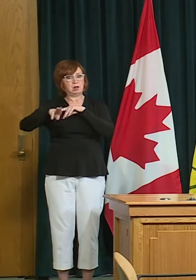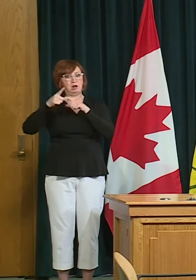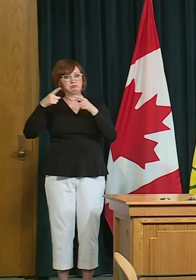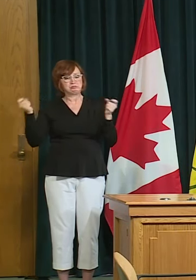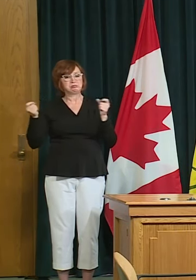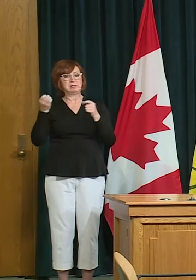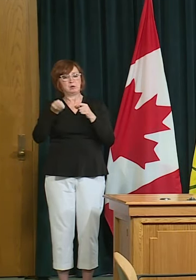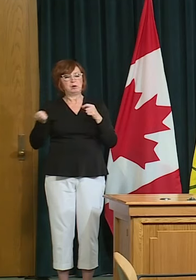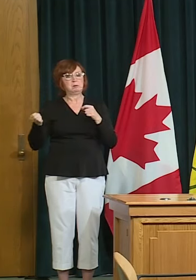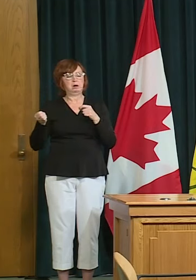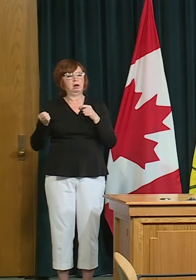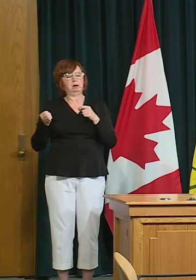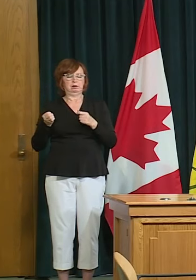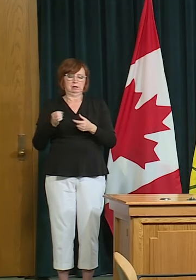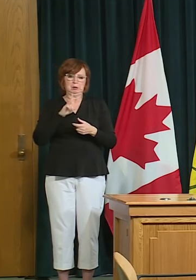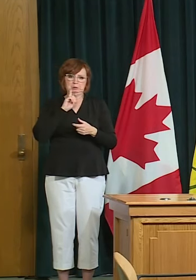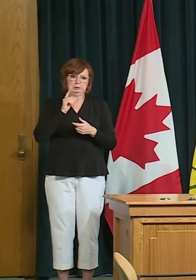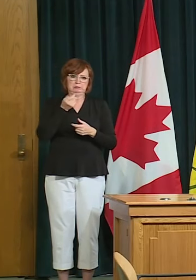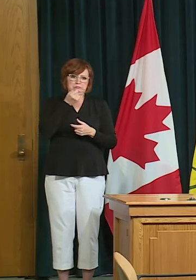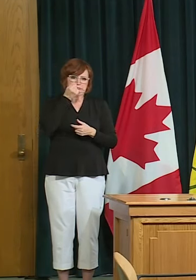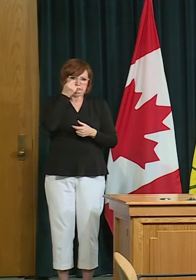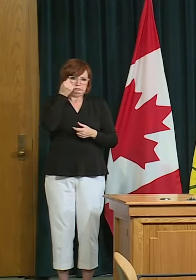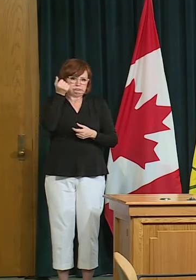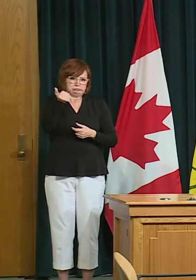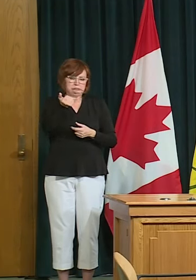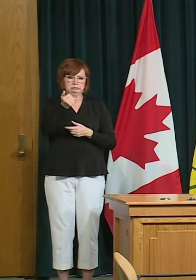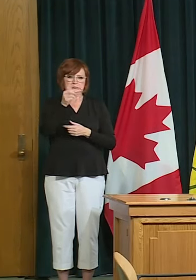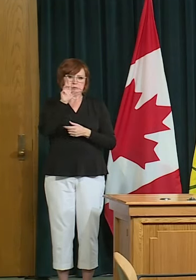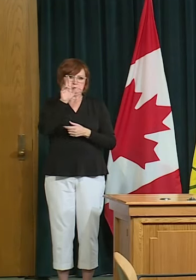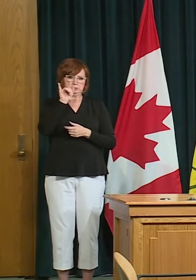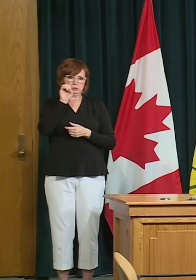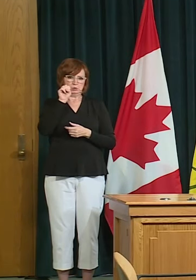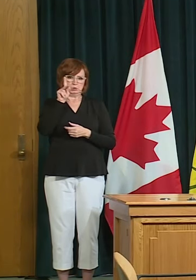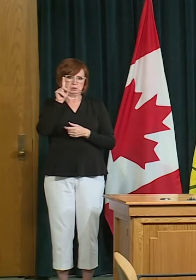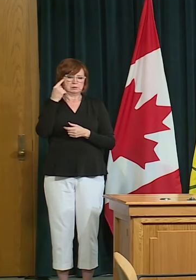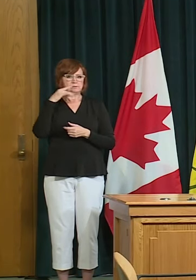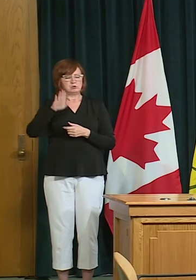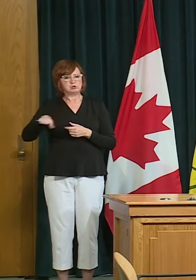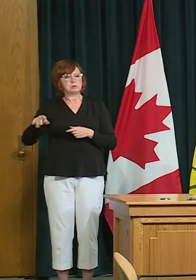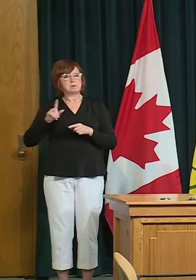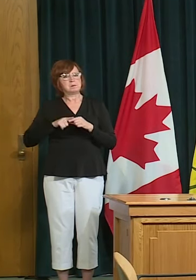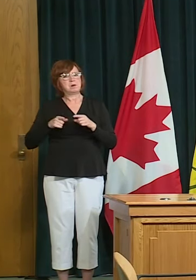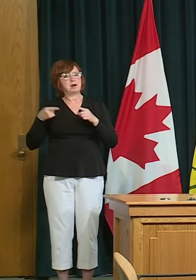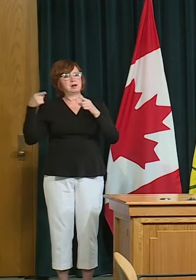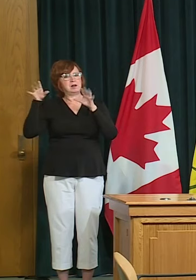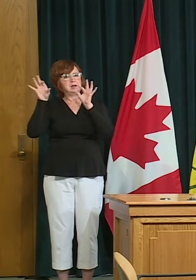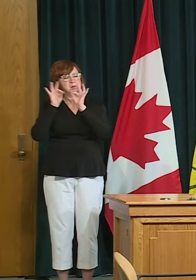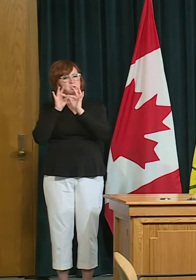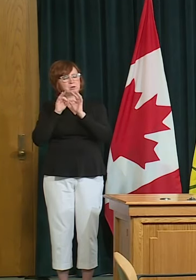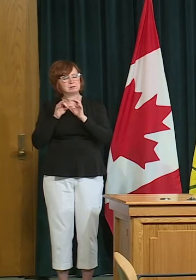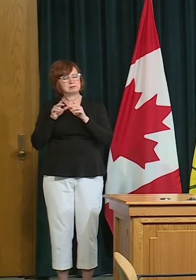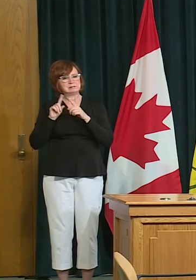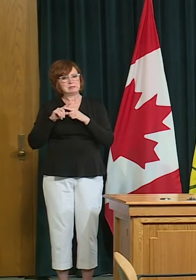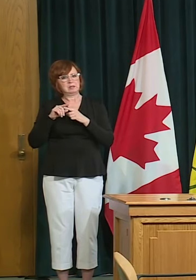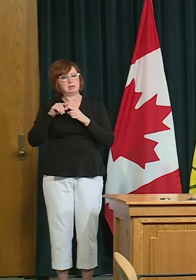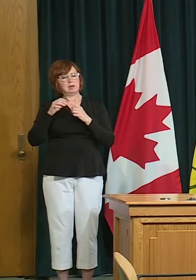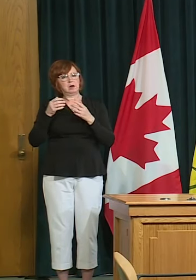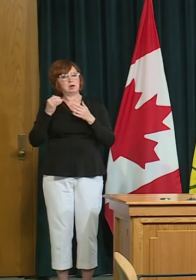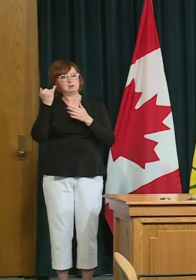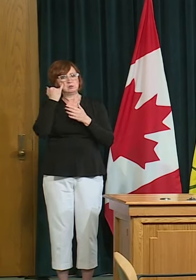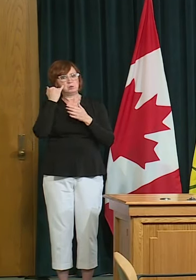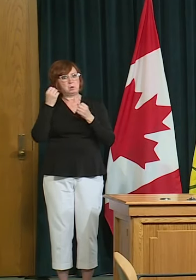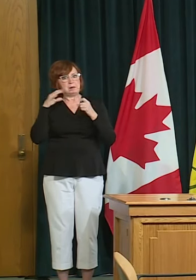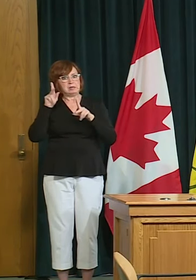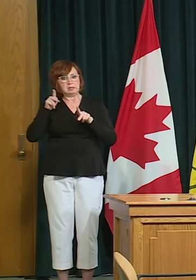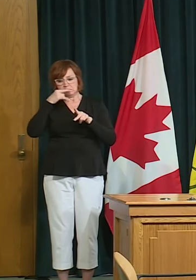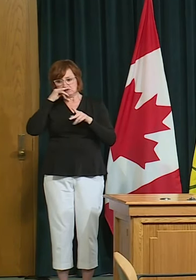but there needs to be some oversight in terms of how children engage in terms of reducing crowding and hand sanitization before